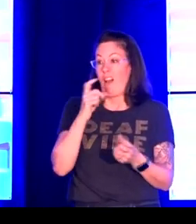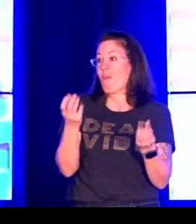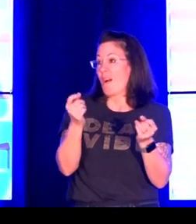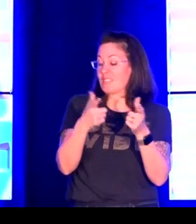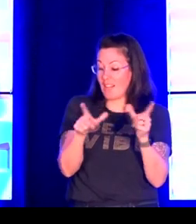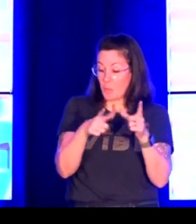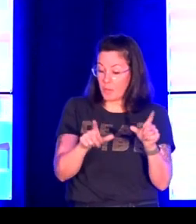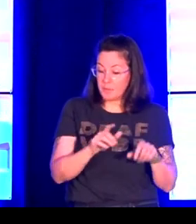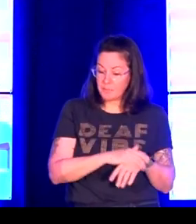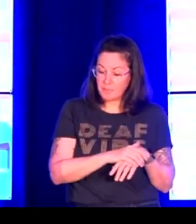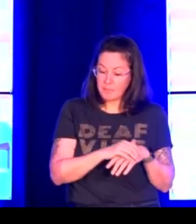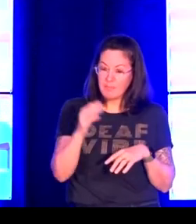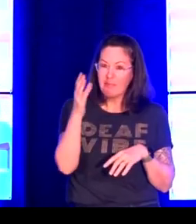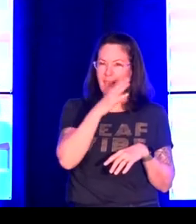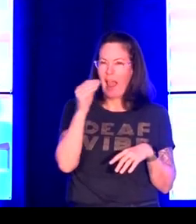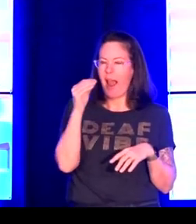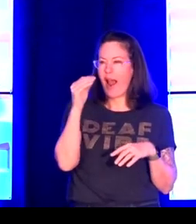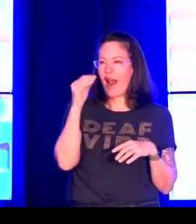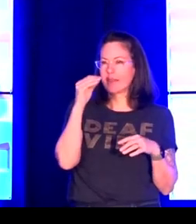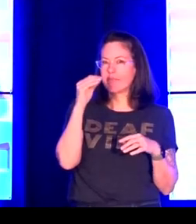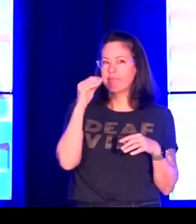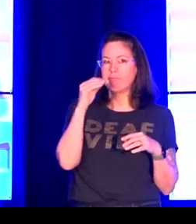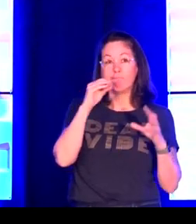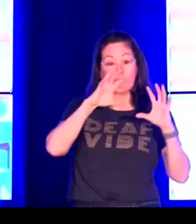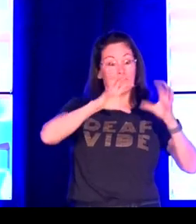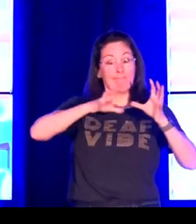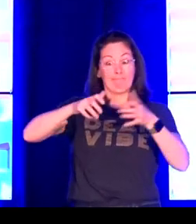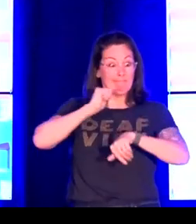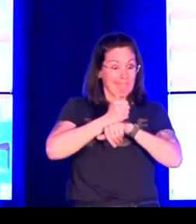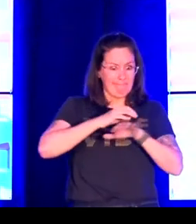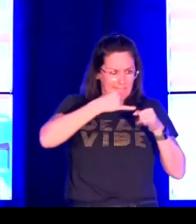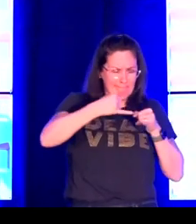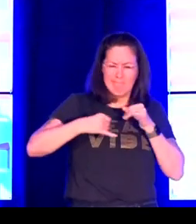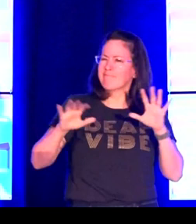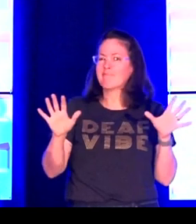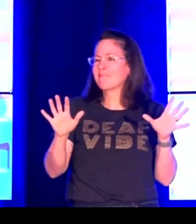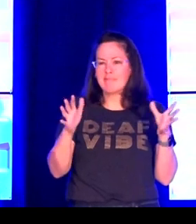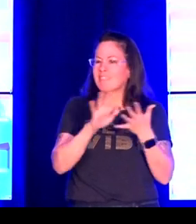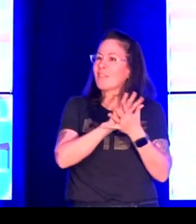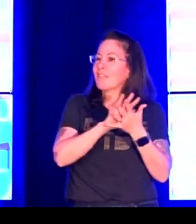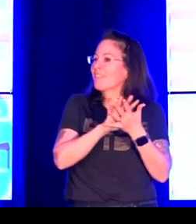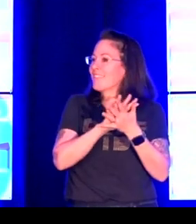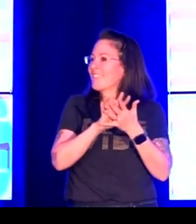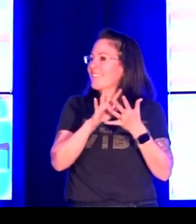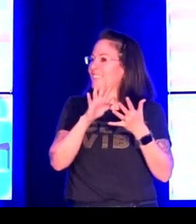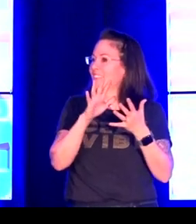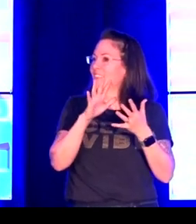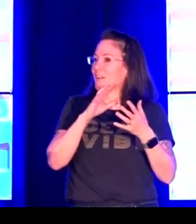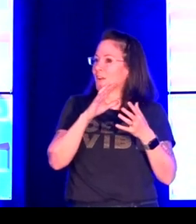much humans are multimodal. We are multilingual. And we resist